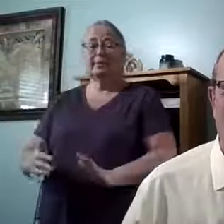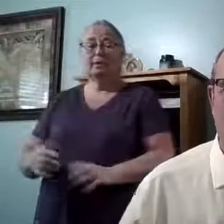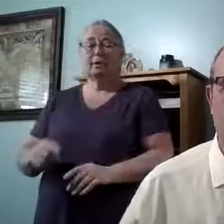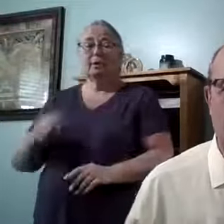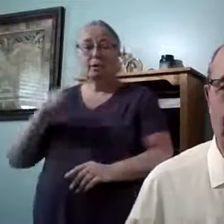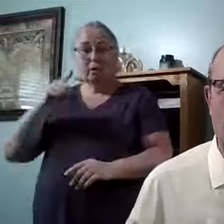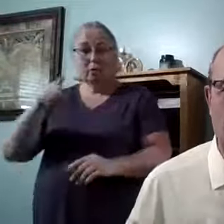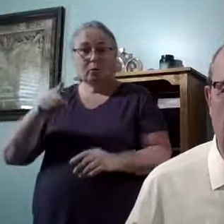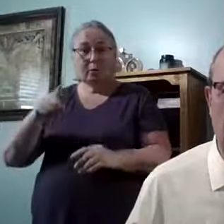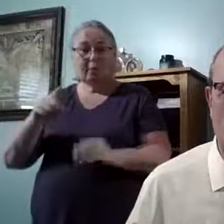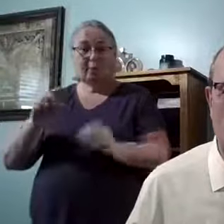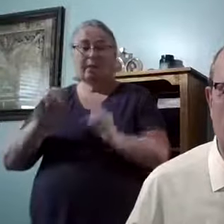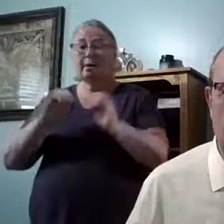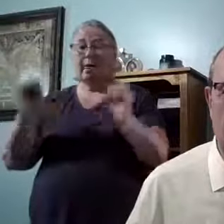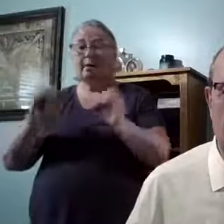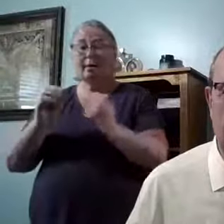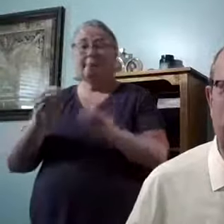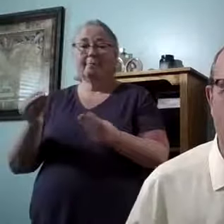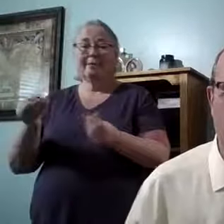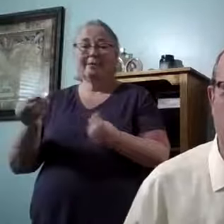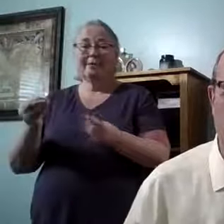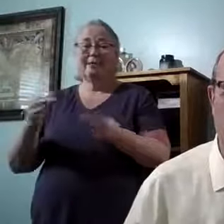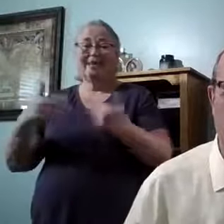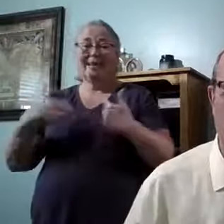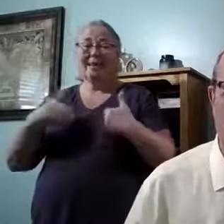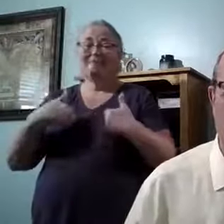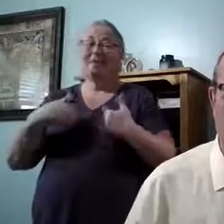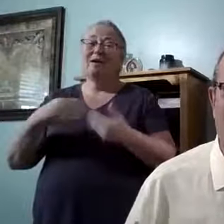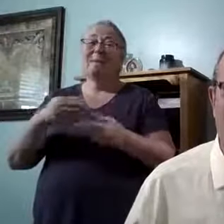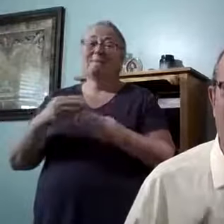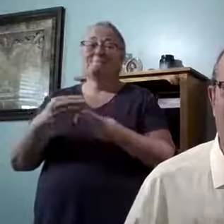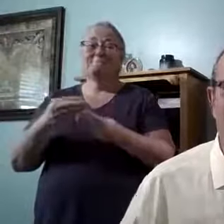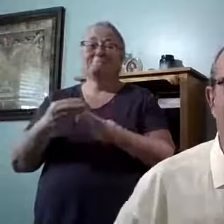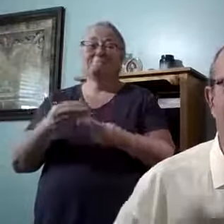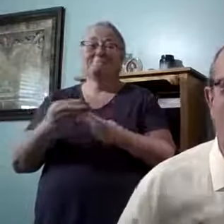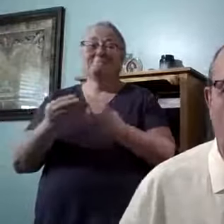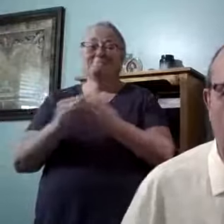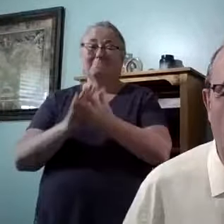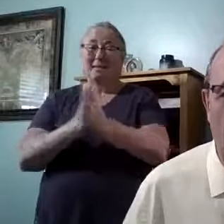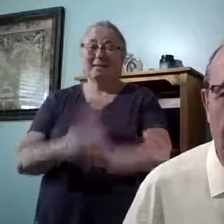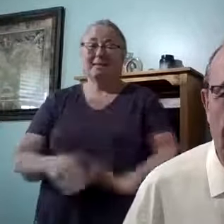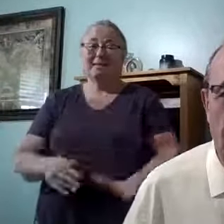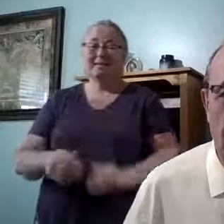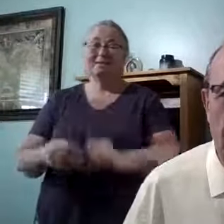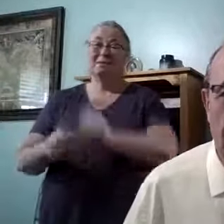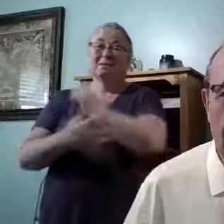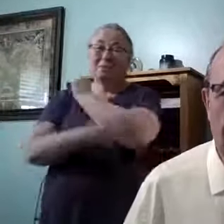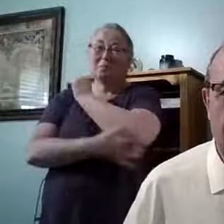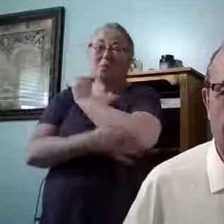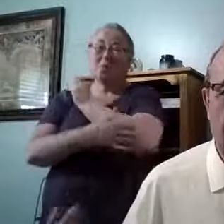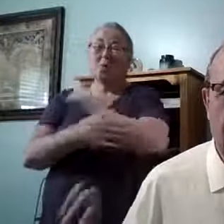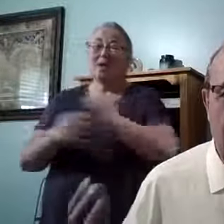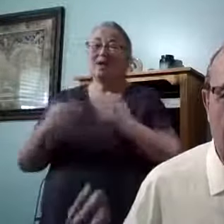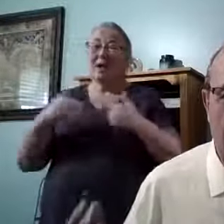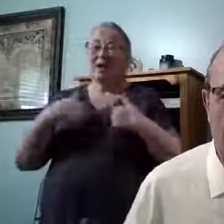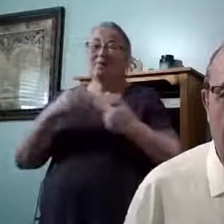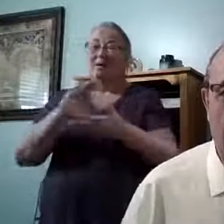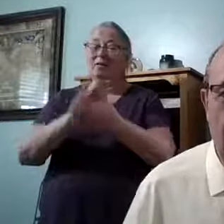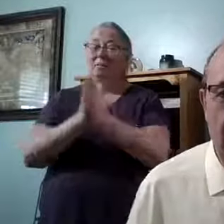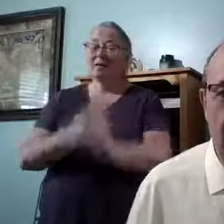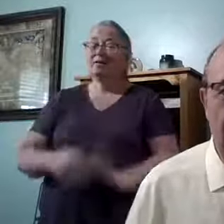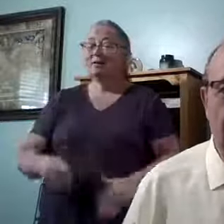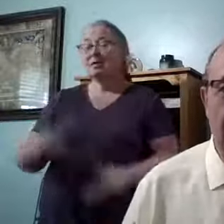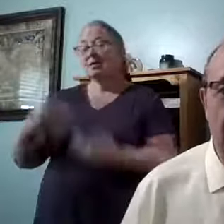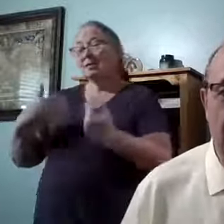You can have nothing materially and have peace and yet you can have everything materially and